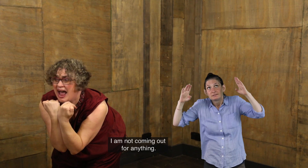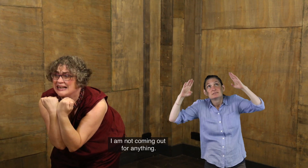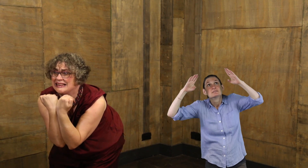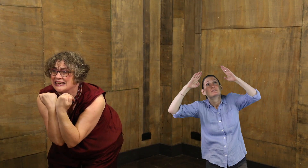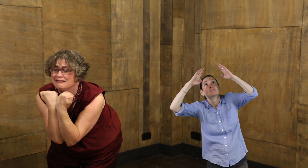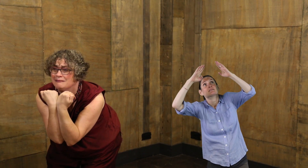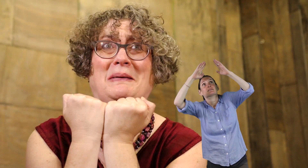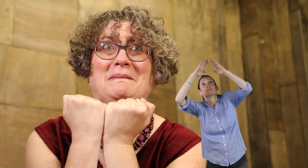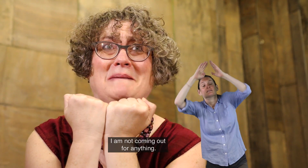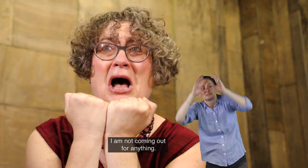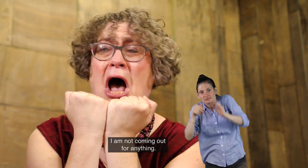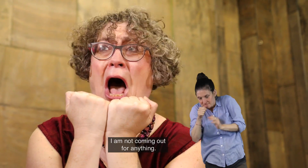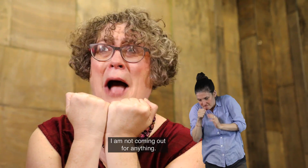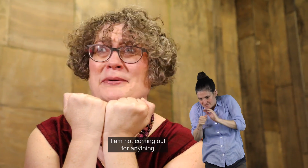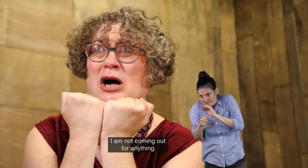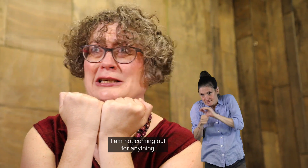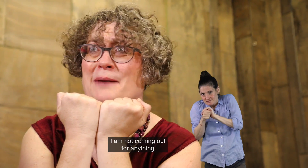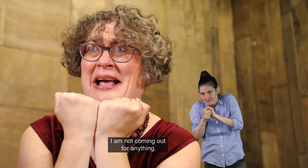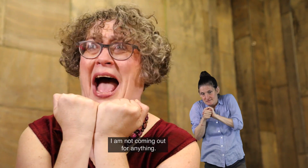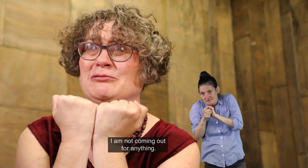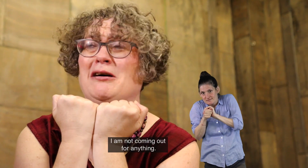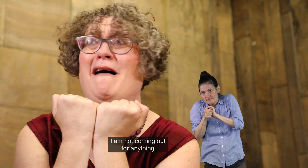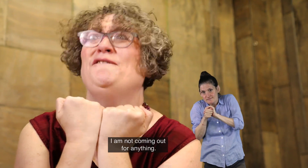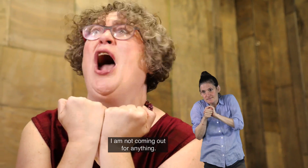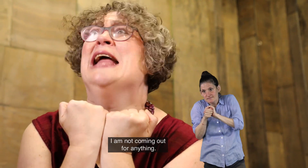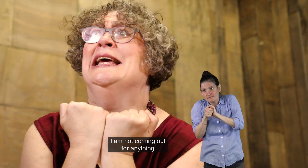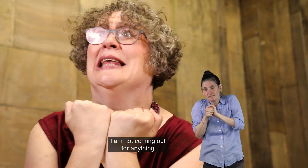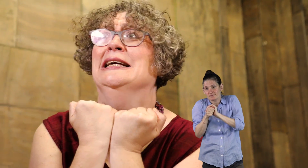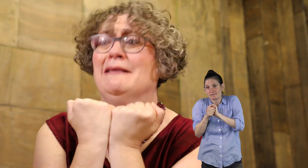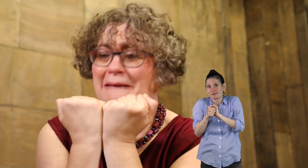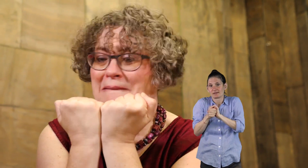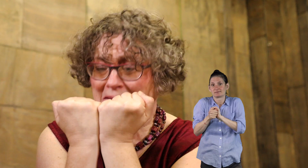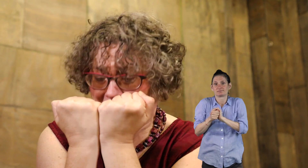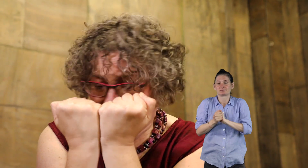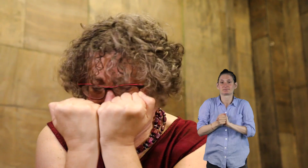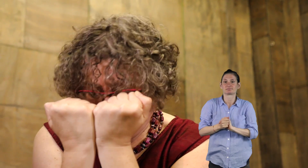for anything. I'm not coming out for anything.